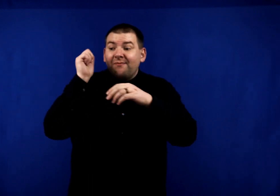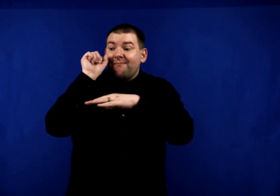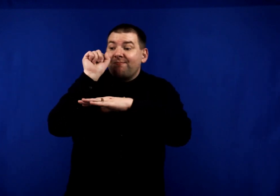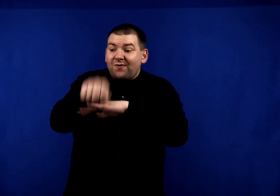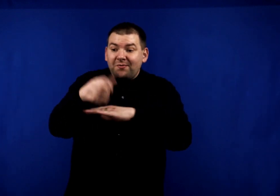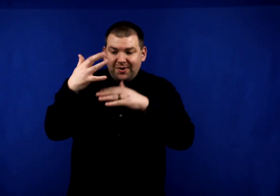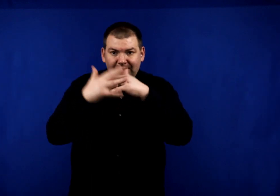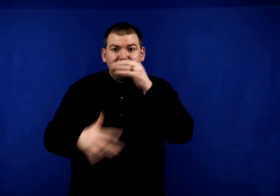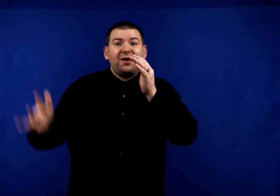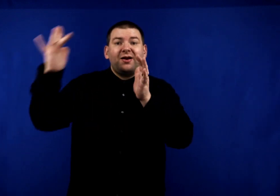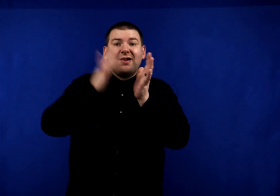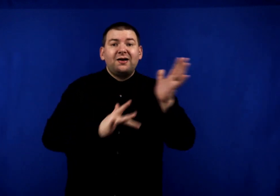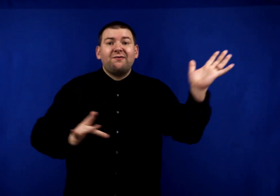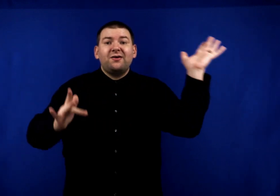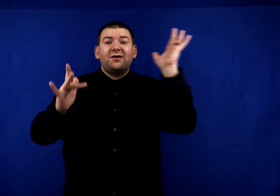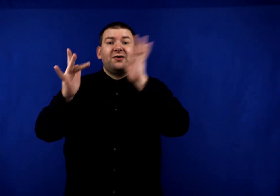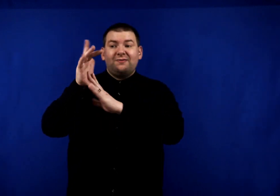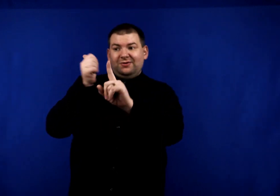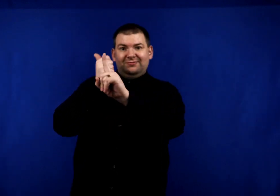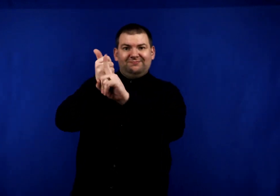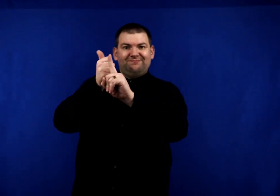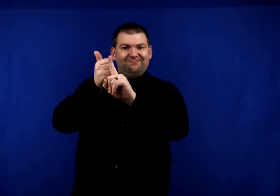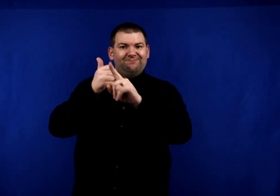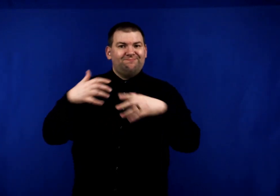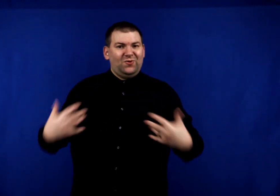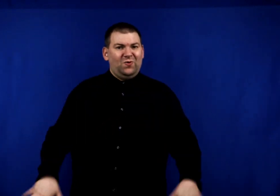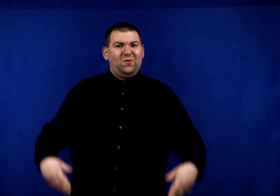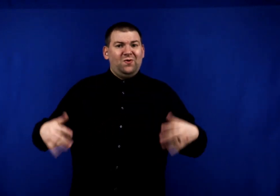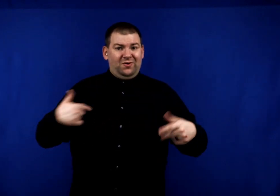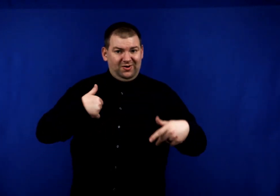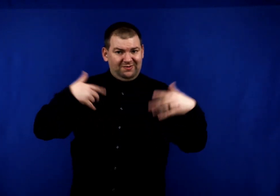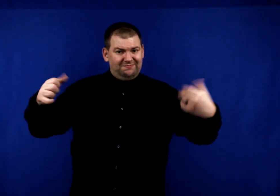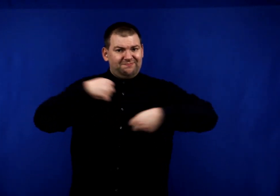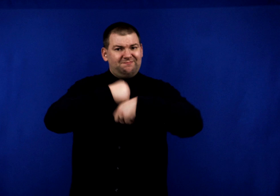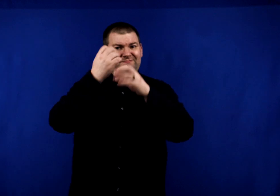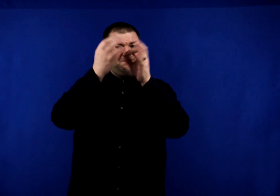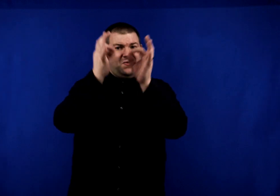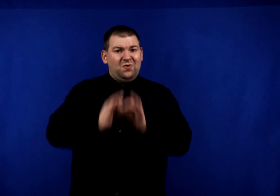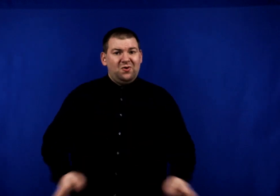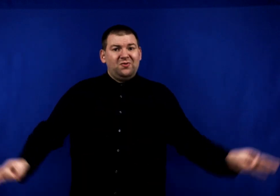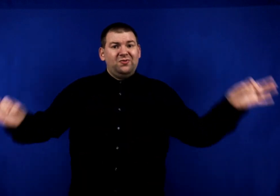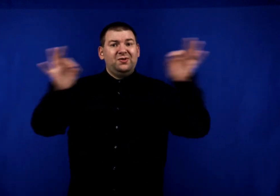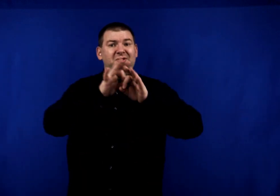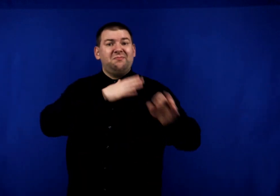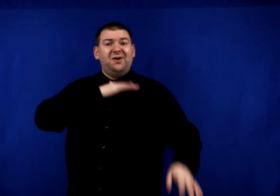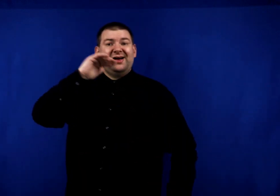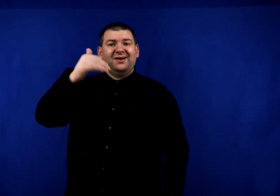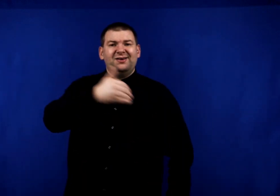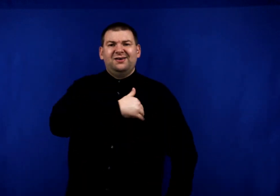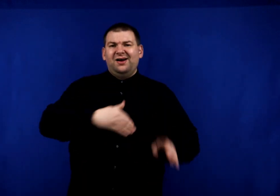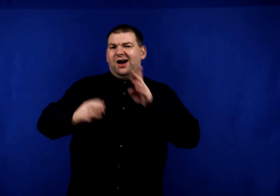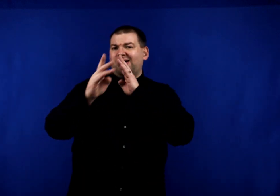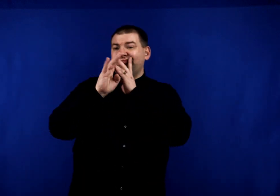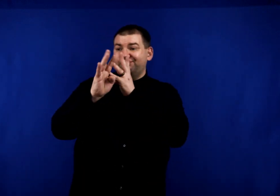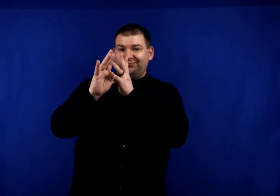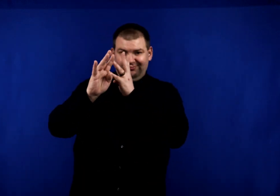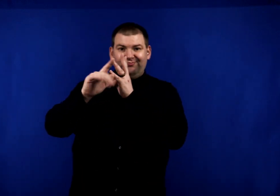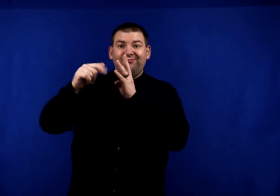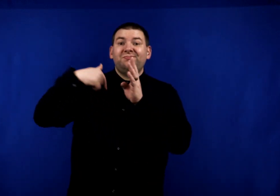overcome by the blood of the Lamb I've been made worthy My soul's been spoken